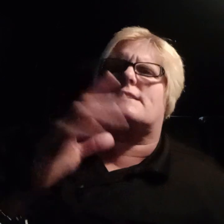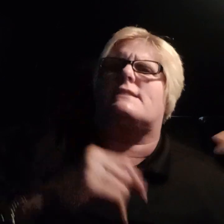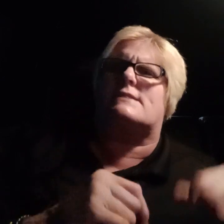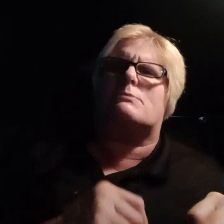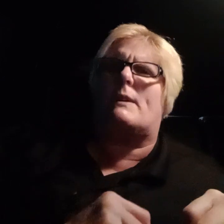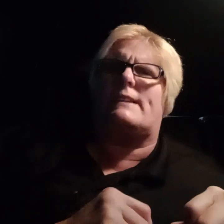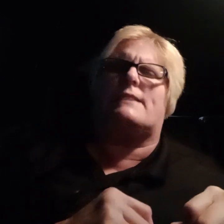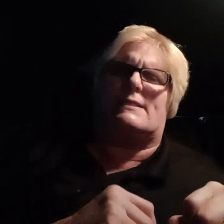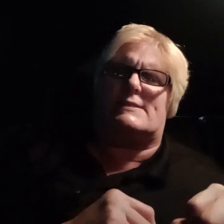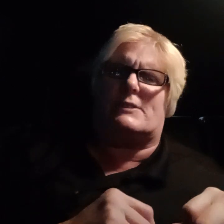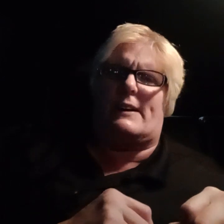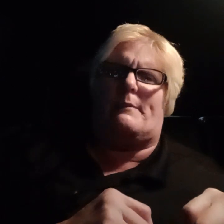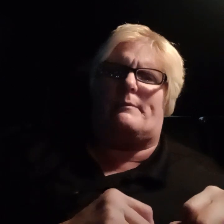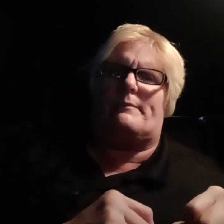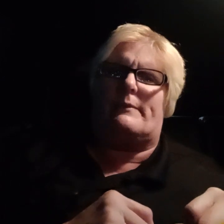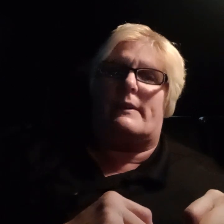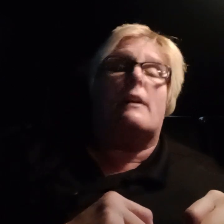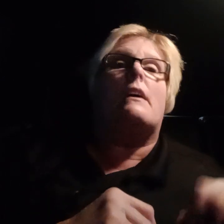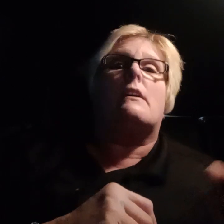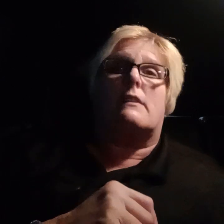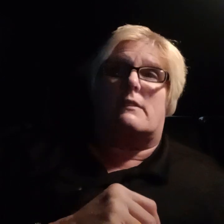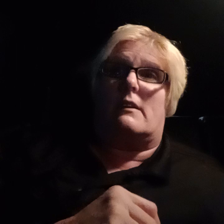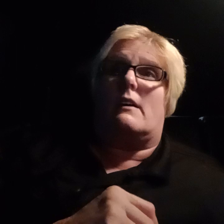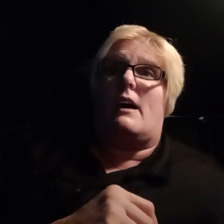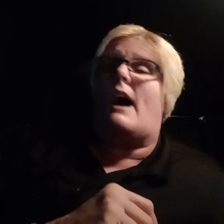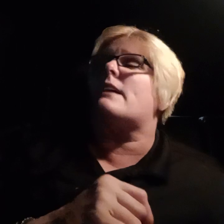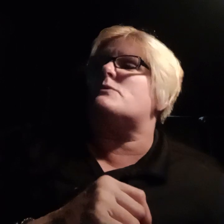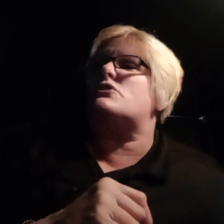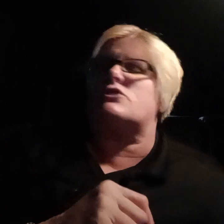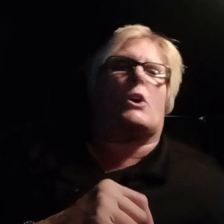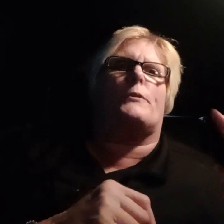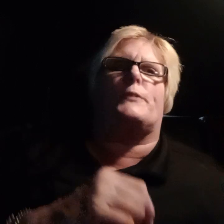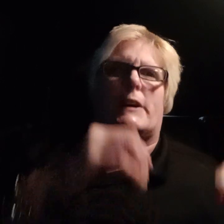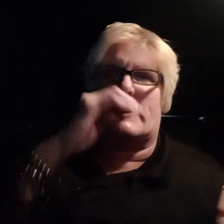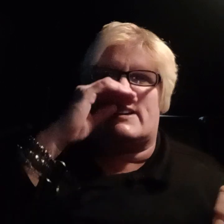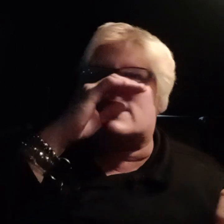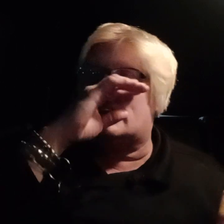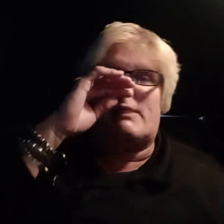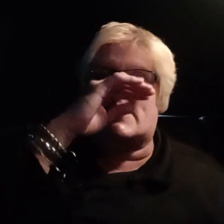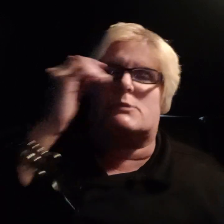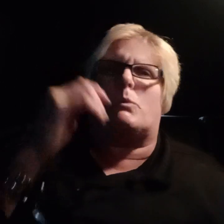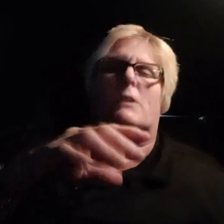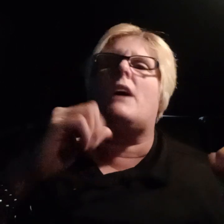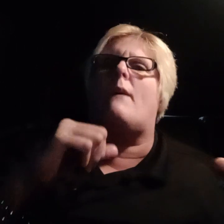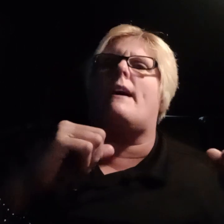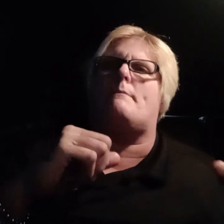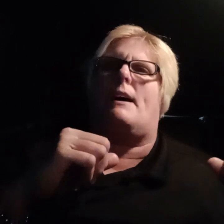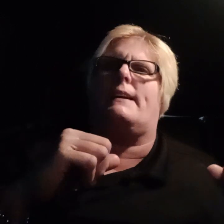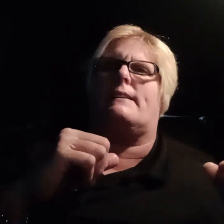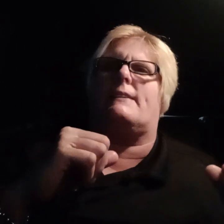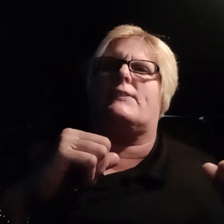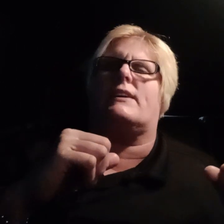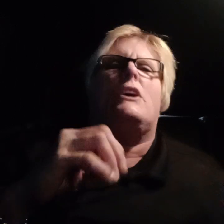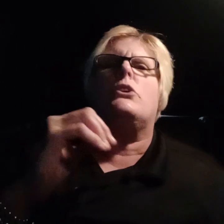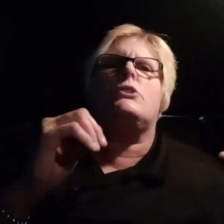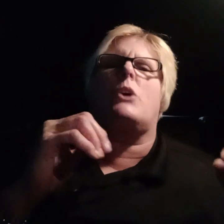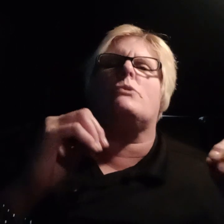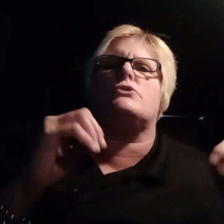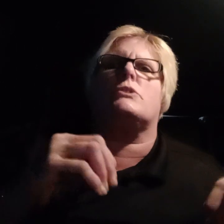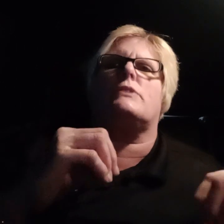And this is what he does to him. I am so furious because we're low on money and everything. You don't do